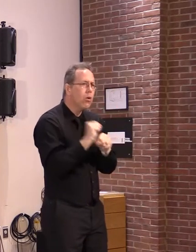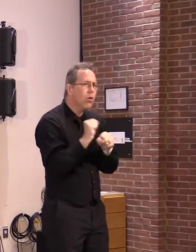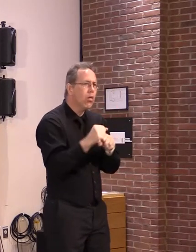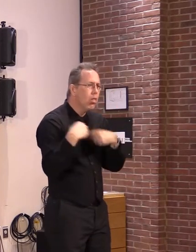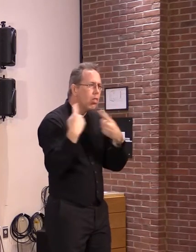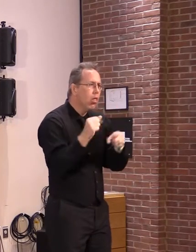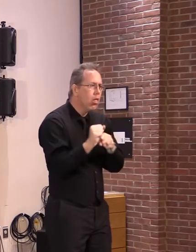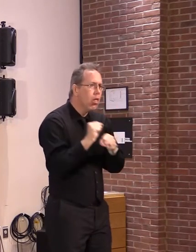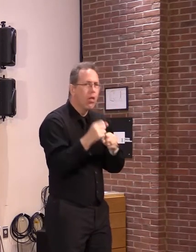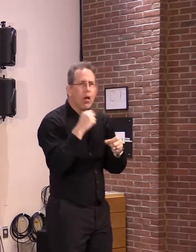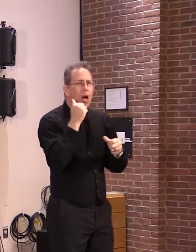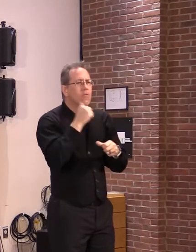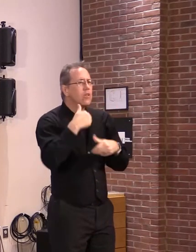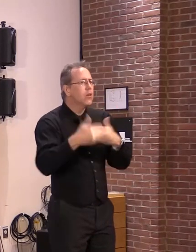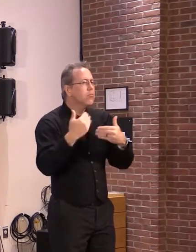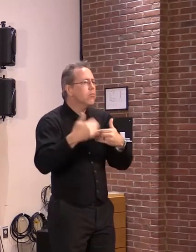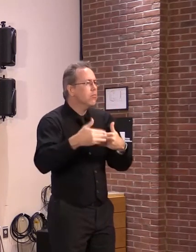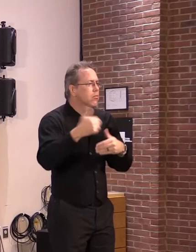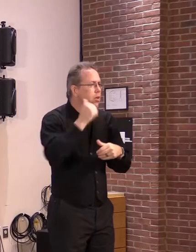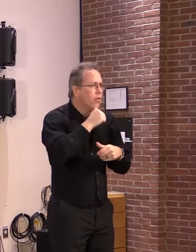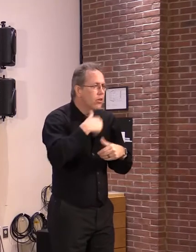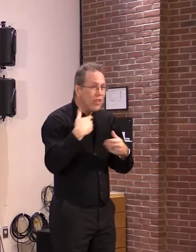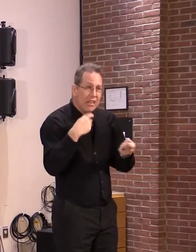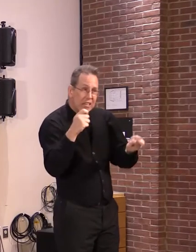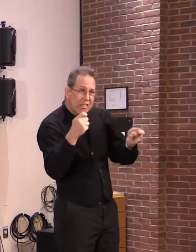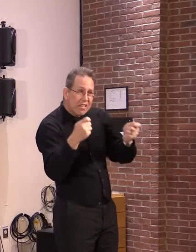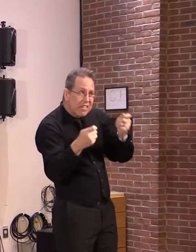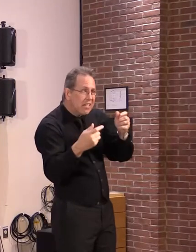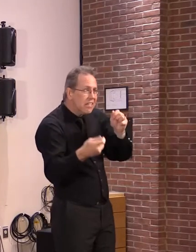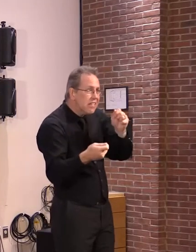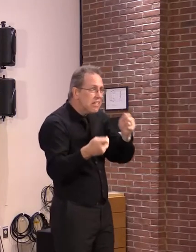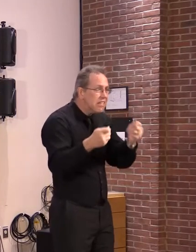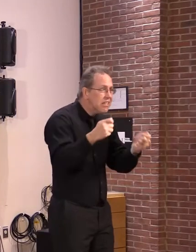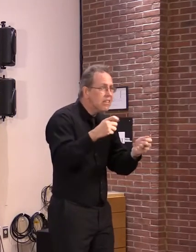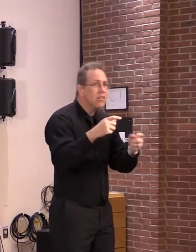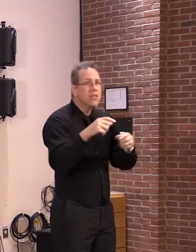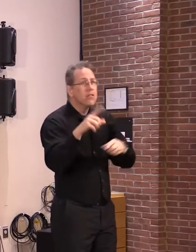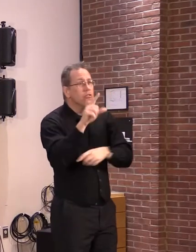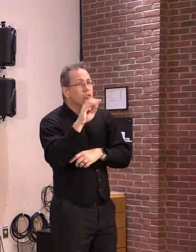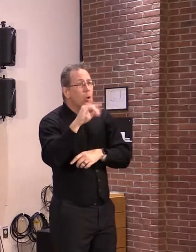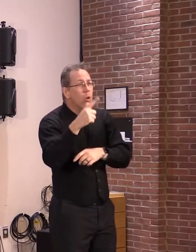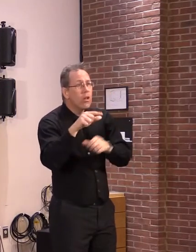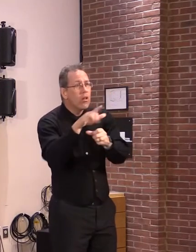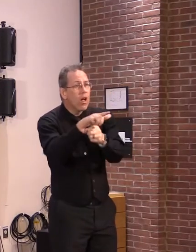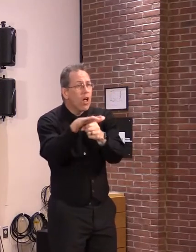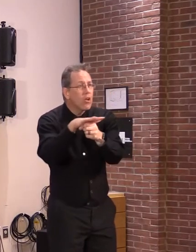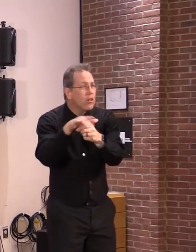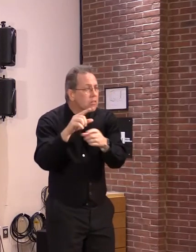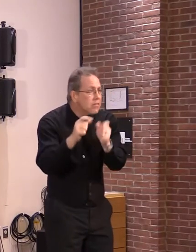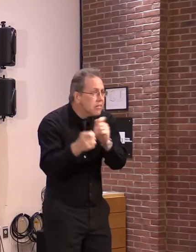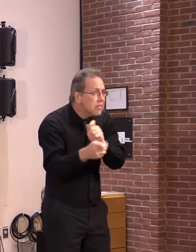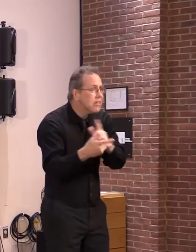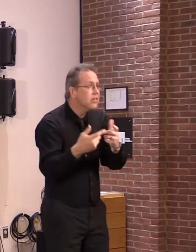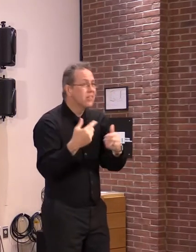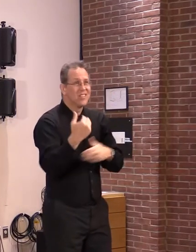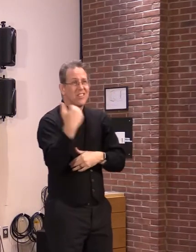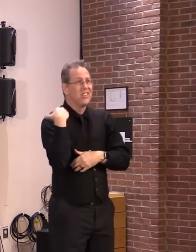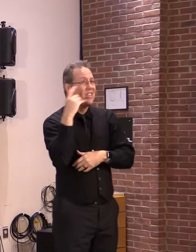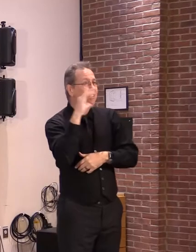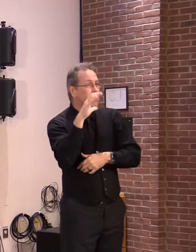very big changes to zoning to make it easier to build housing, and it has had some impact. I've got three more announced last December, a major